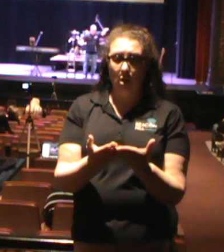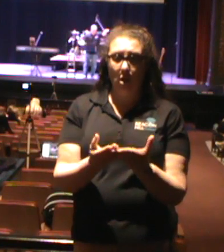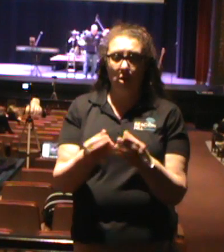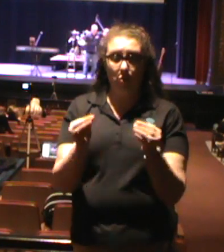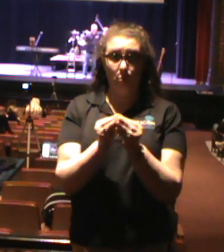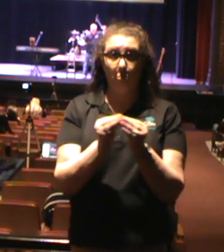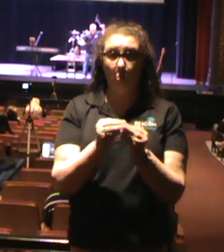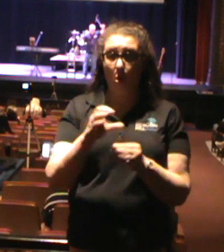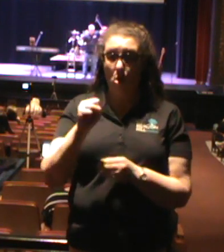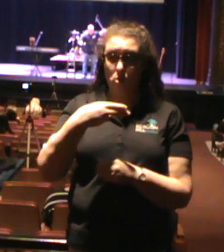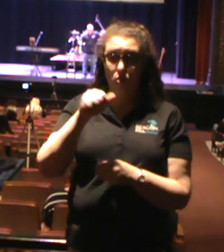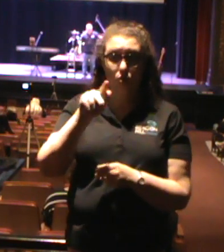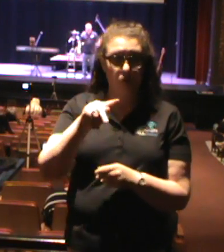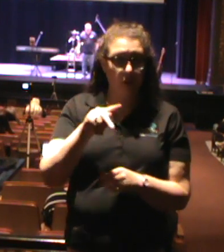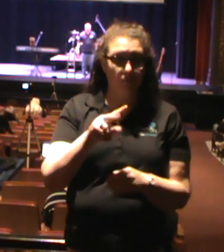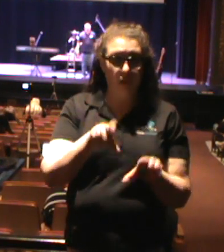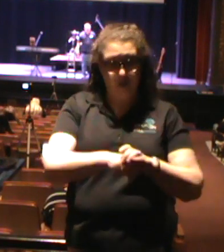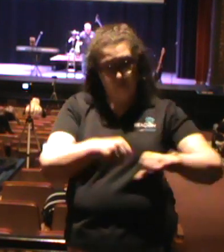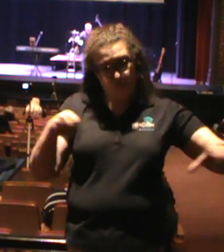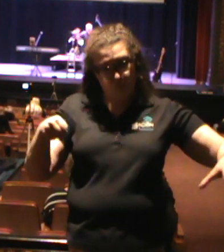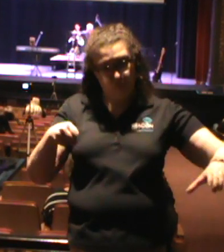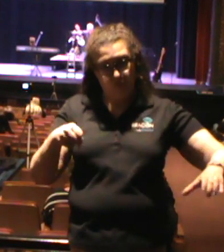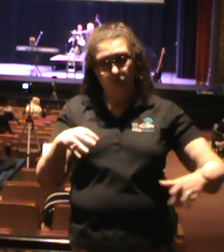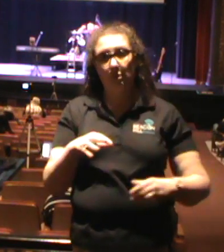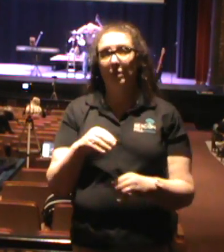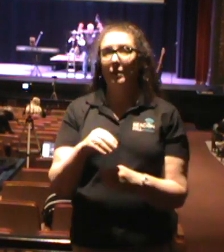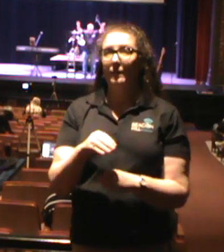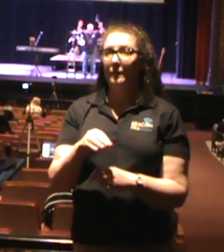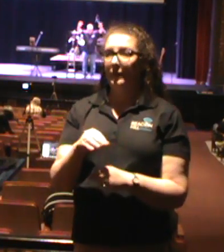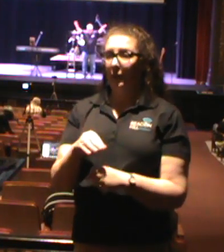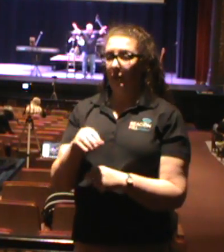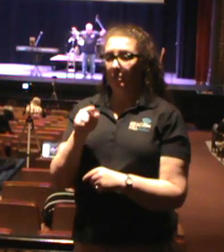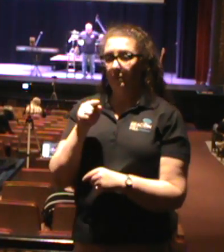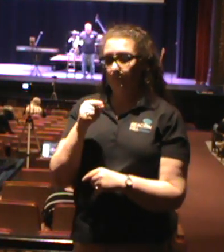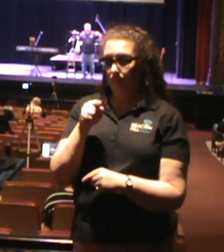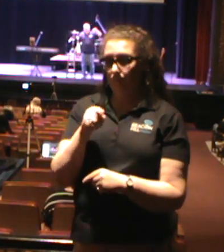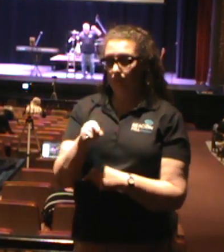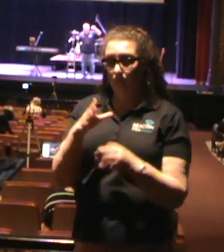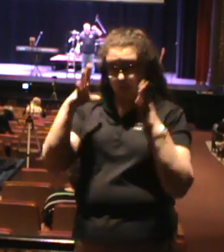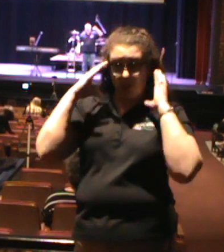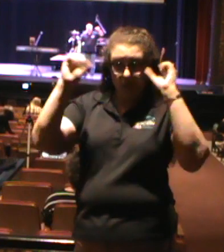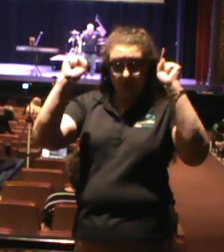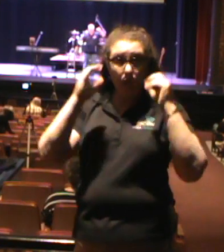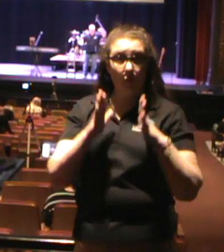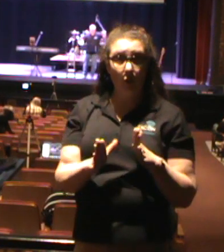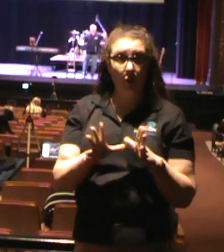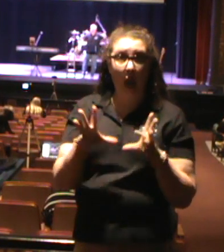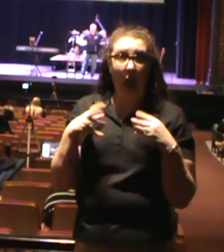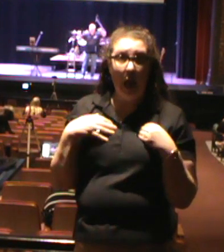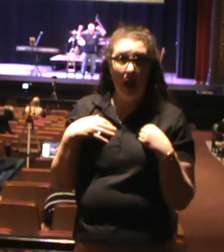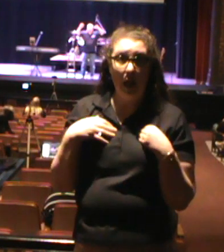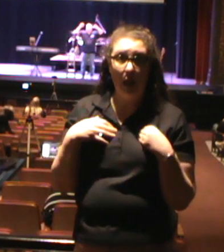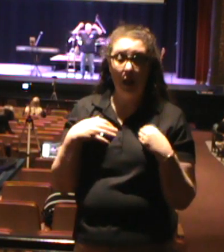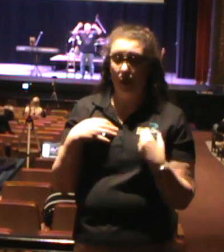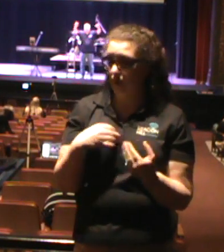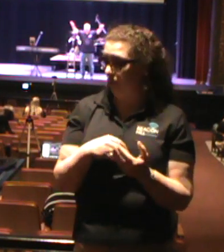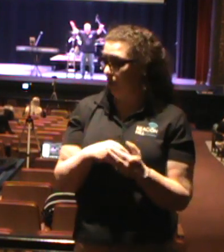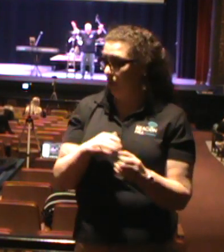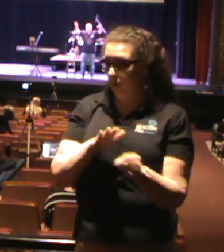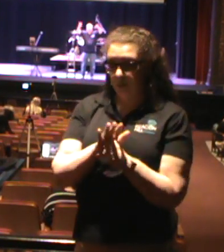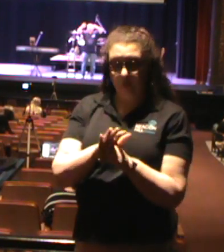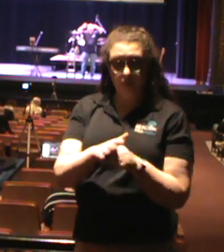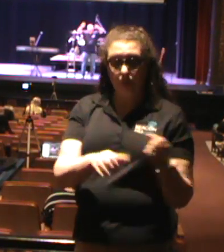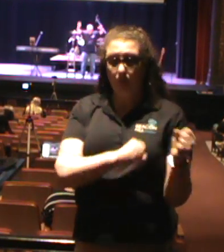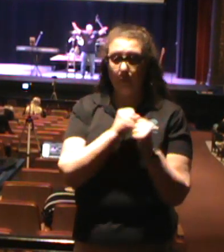of persecution, but he did not have the ultimate power. Only Christ is the wielder of power. He is not the temporary earthly judge. He is the